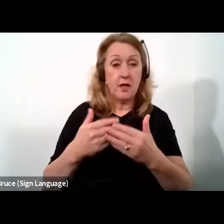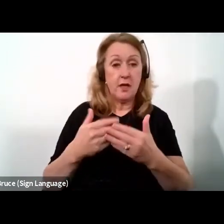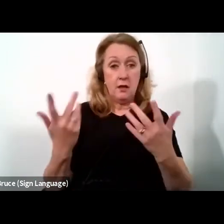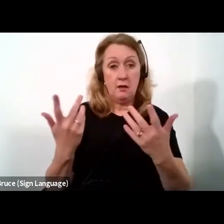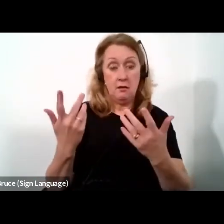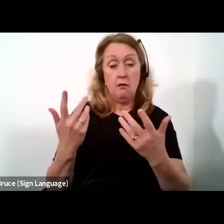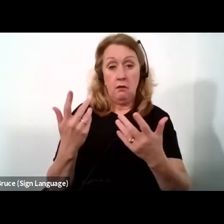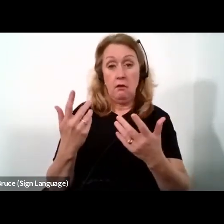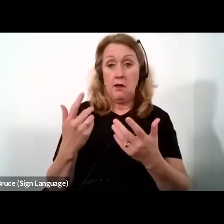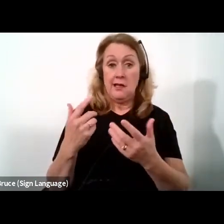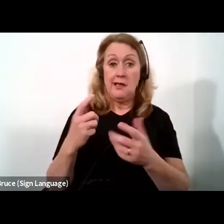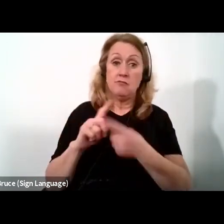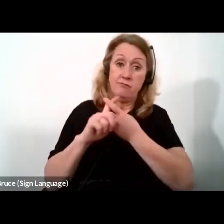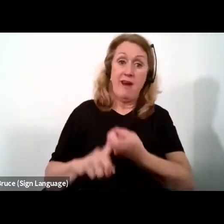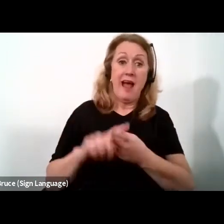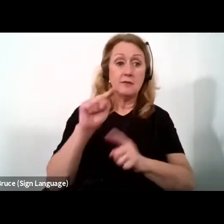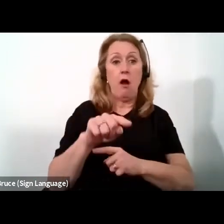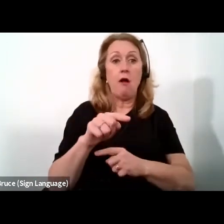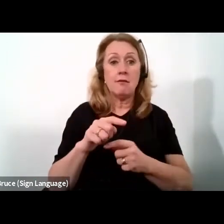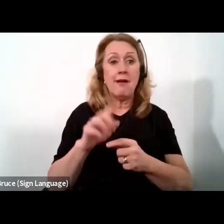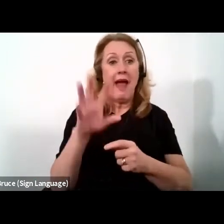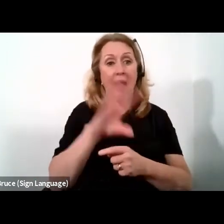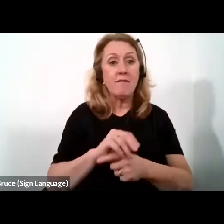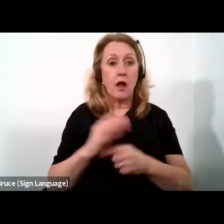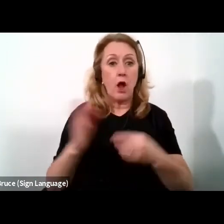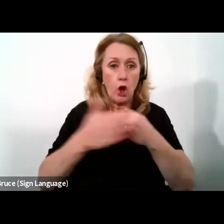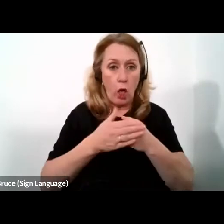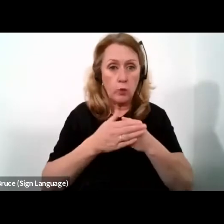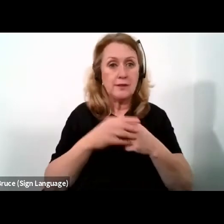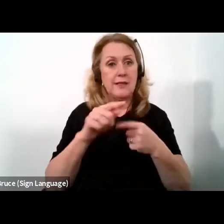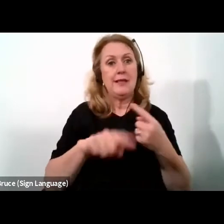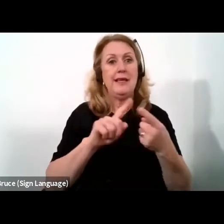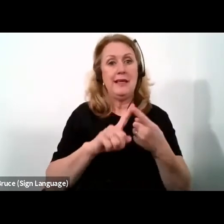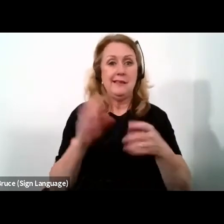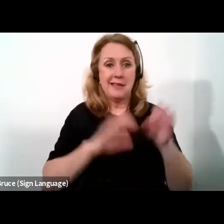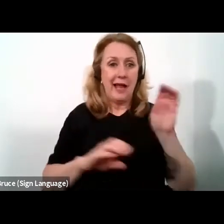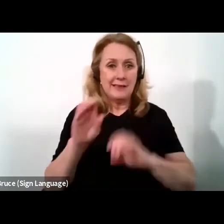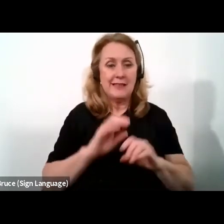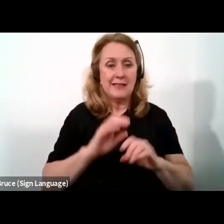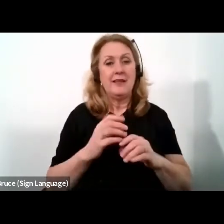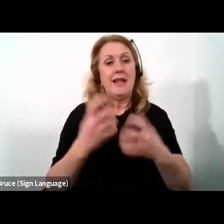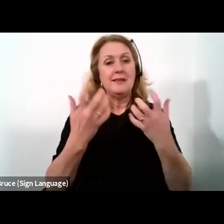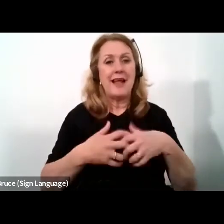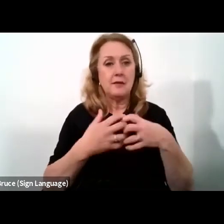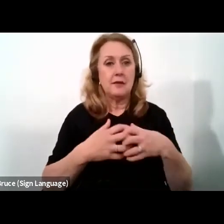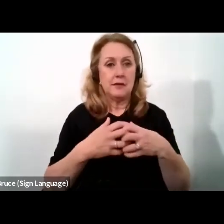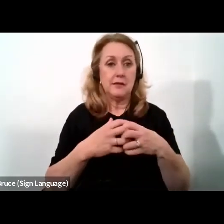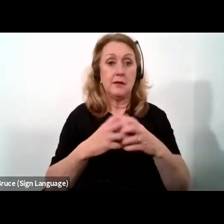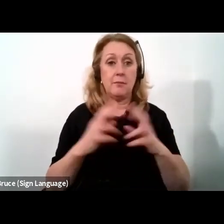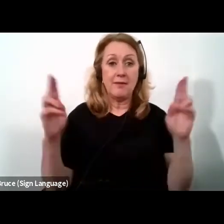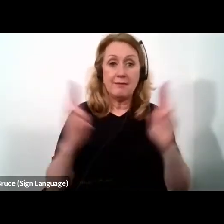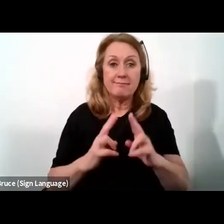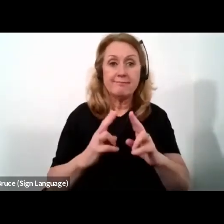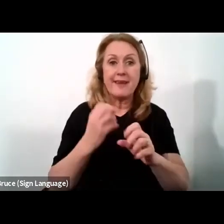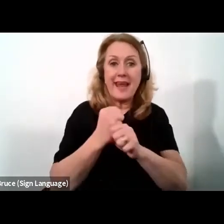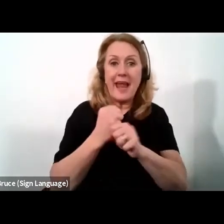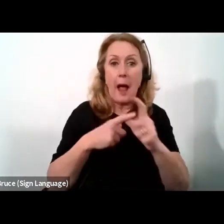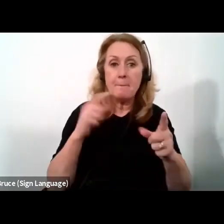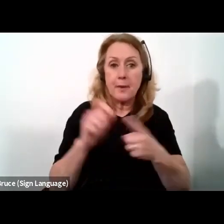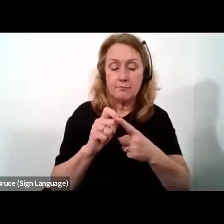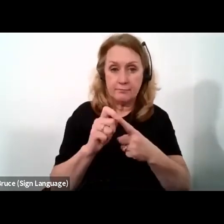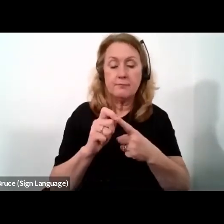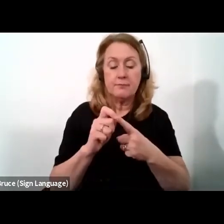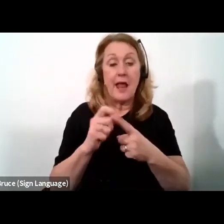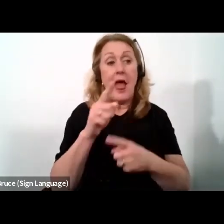on Africa closing its scientific and technological gap with the rest of the world and sustainably